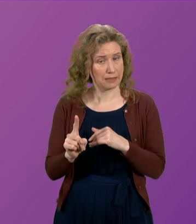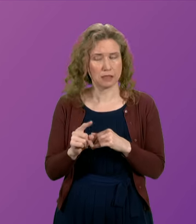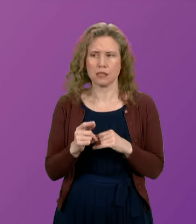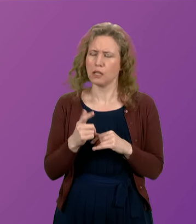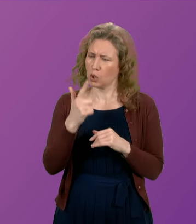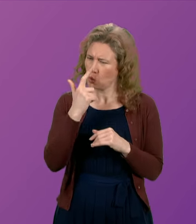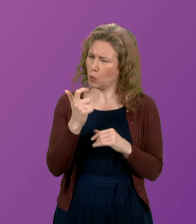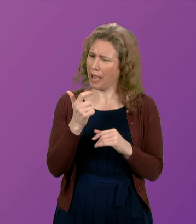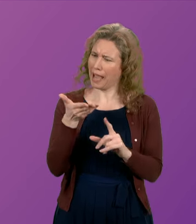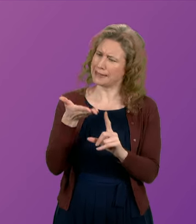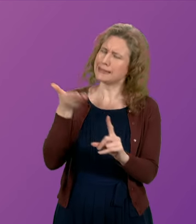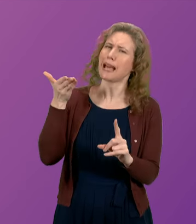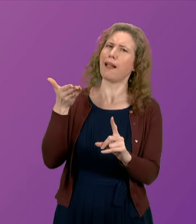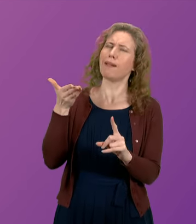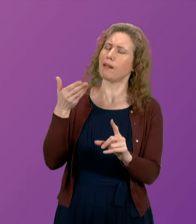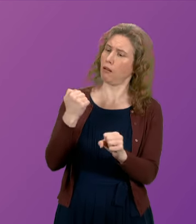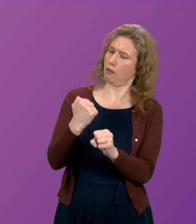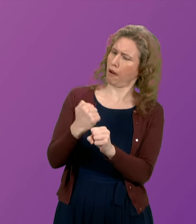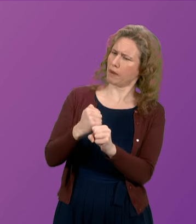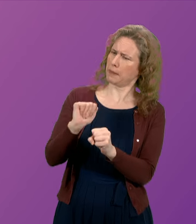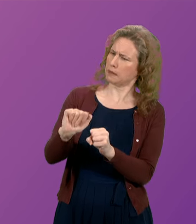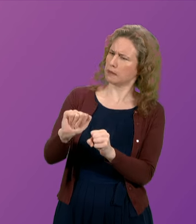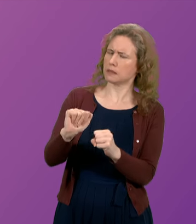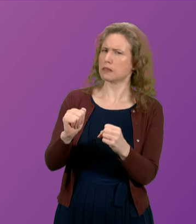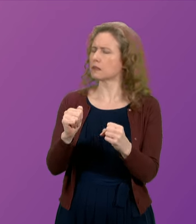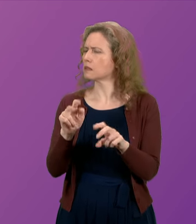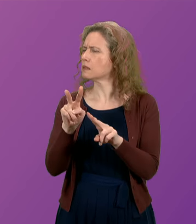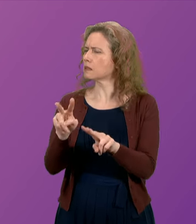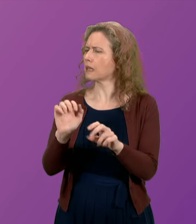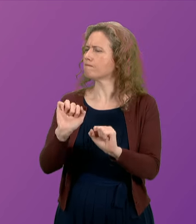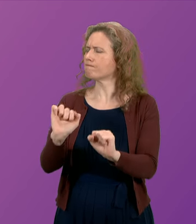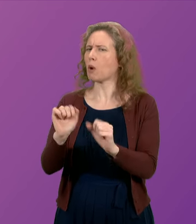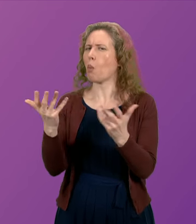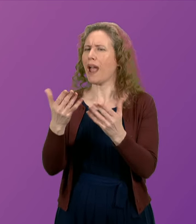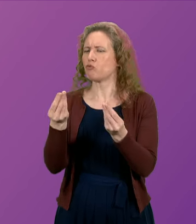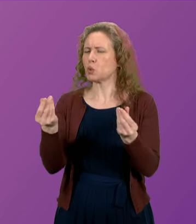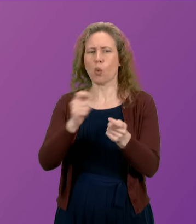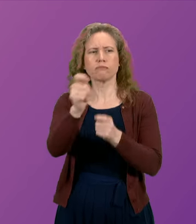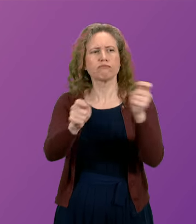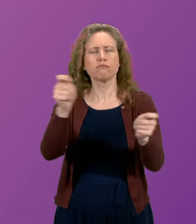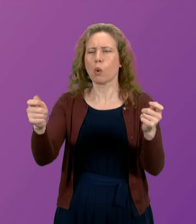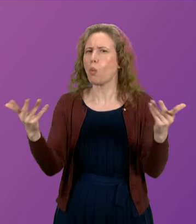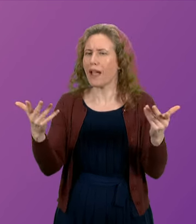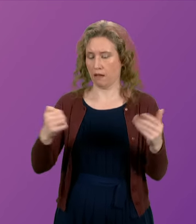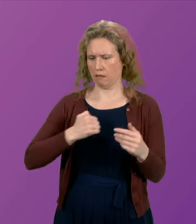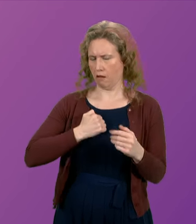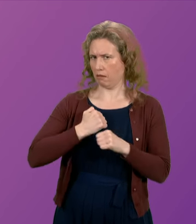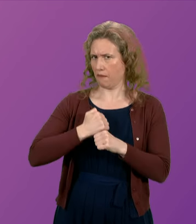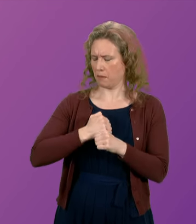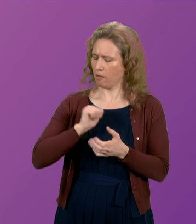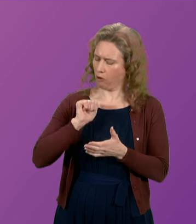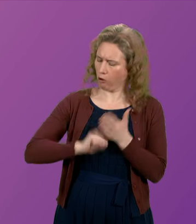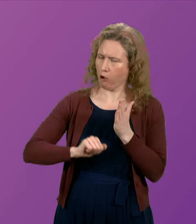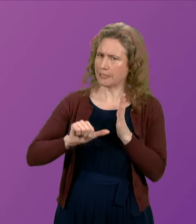can tell how governments act by the resources that they allocate. And this government has taken the tough